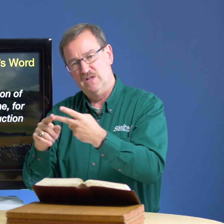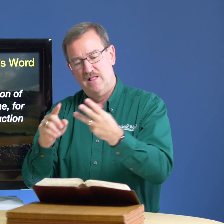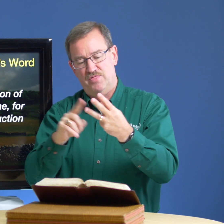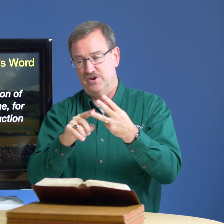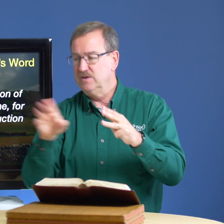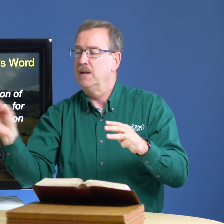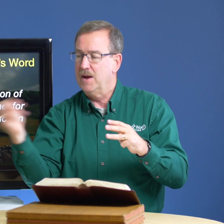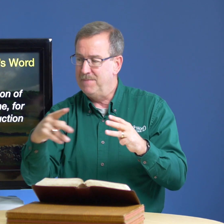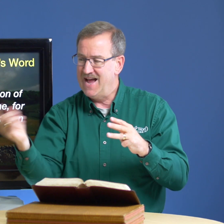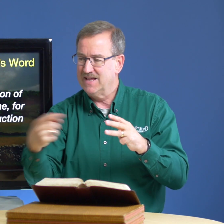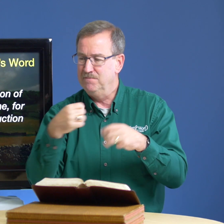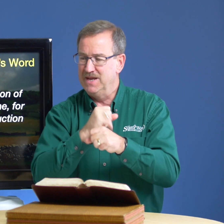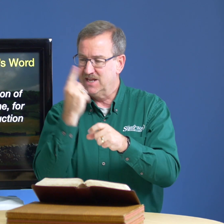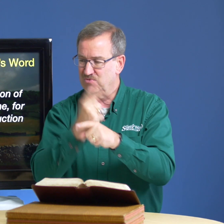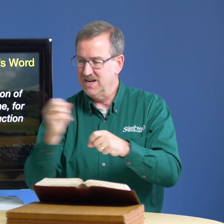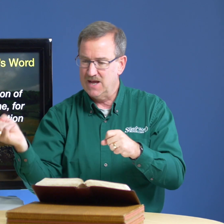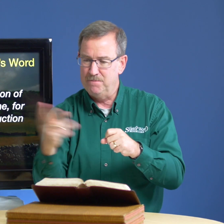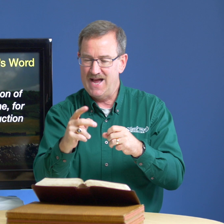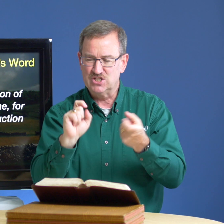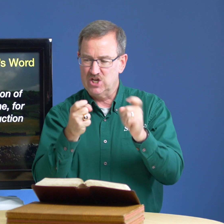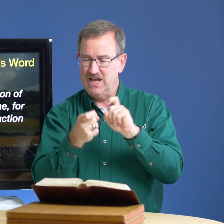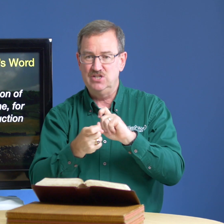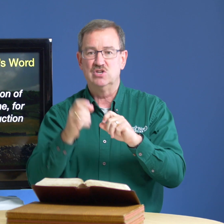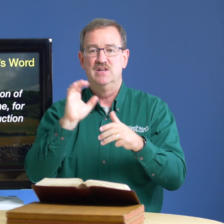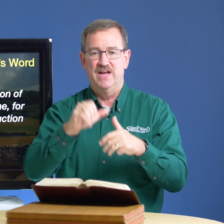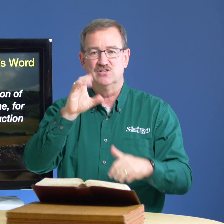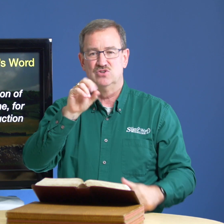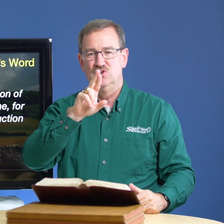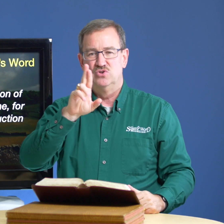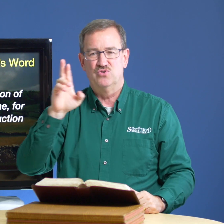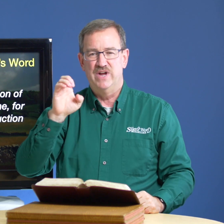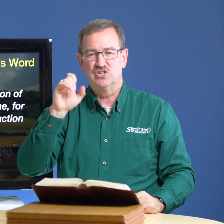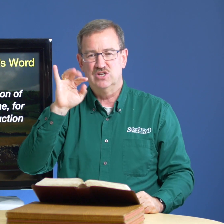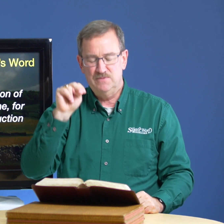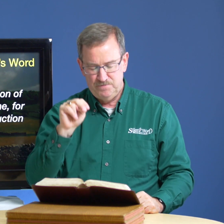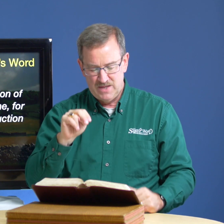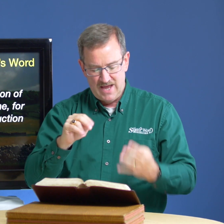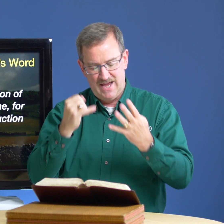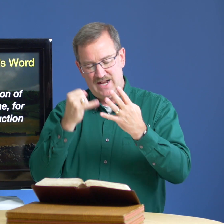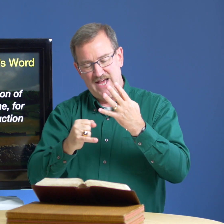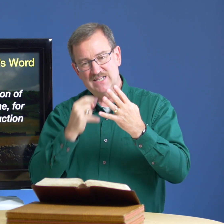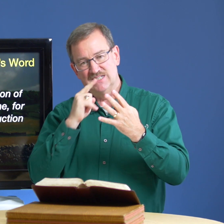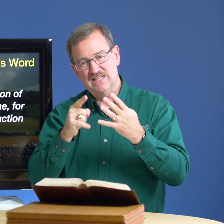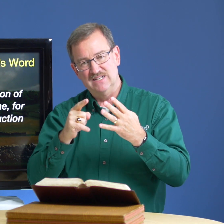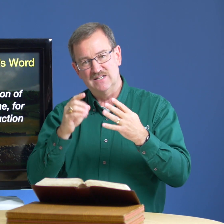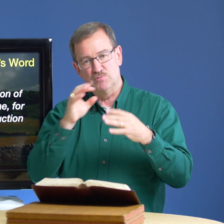third come back make it right come back change that's correction and last it says it's